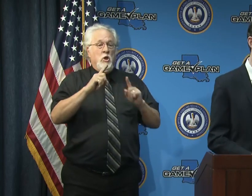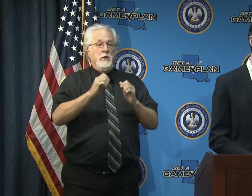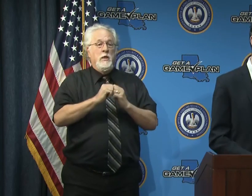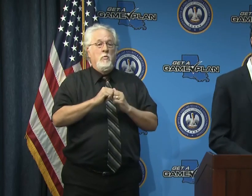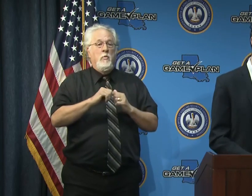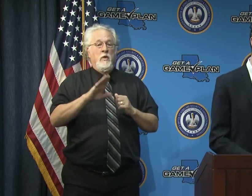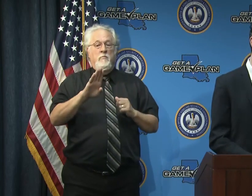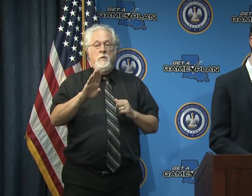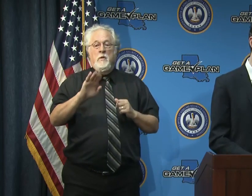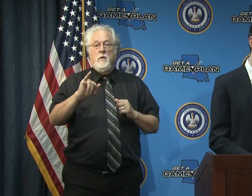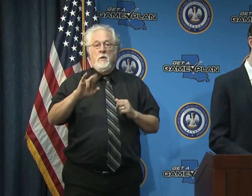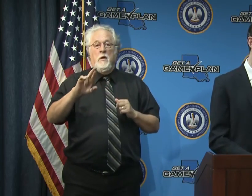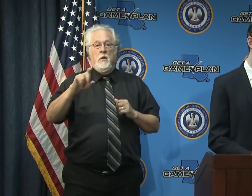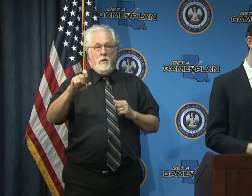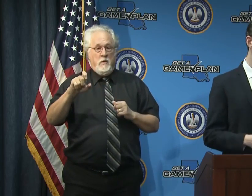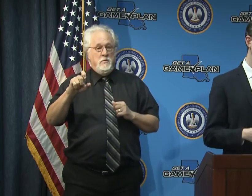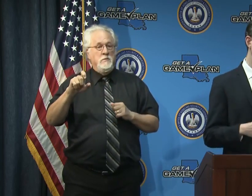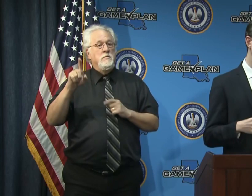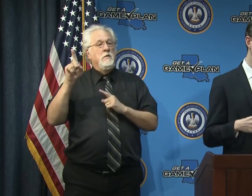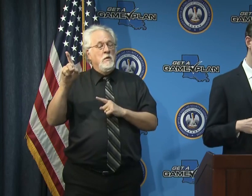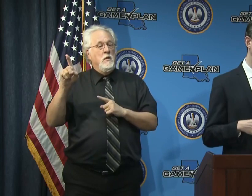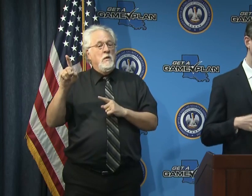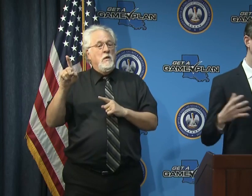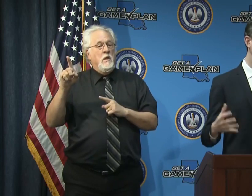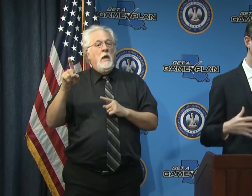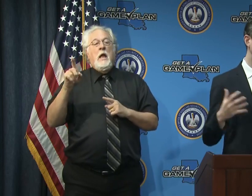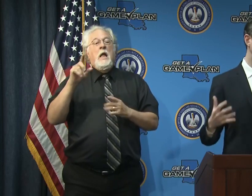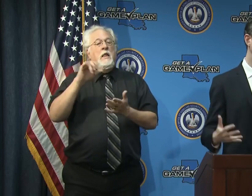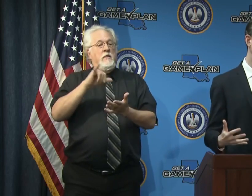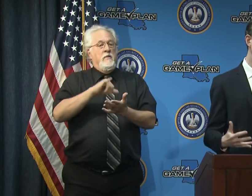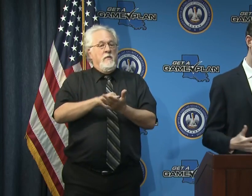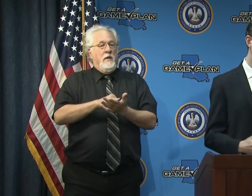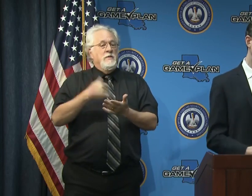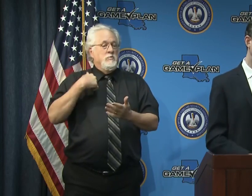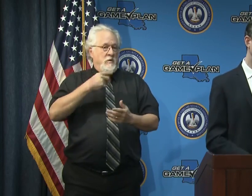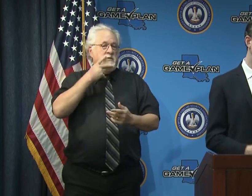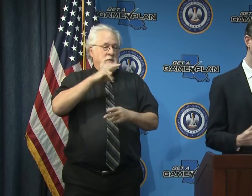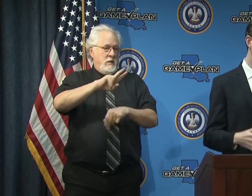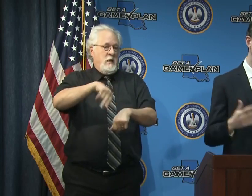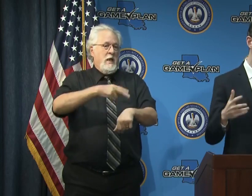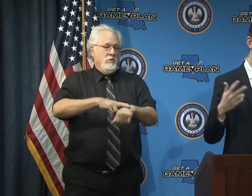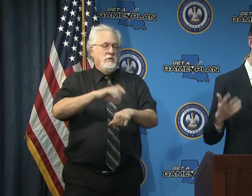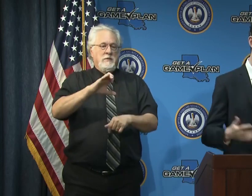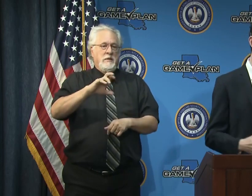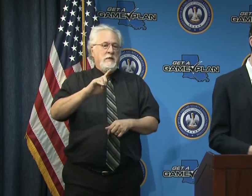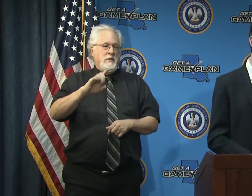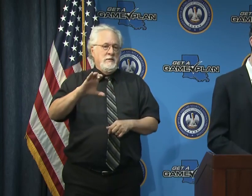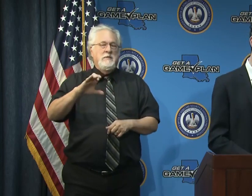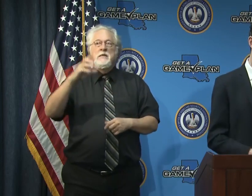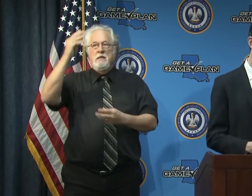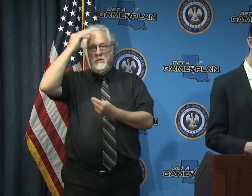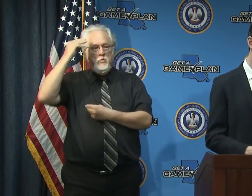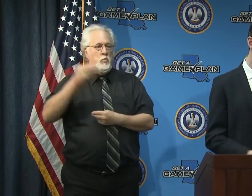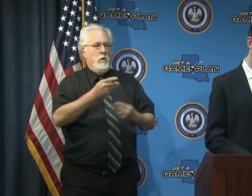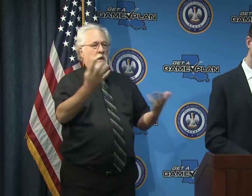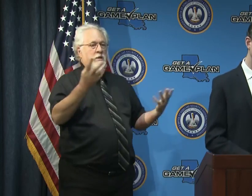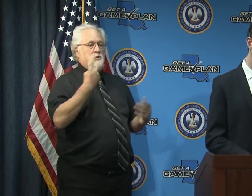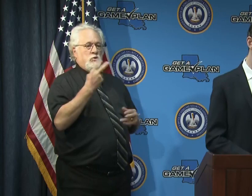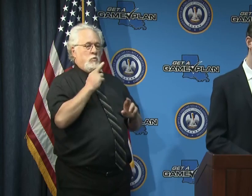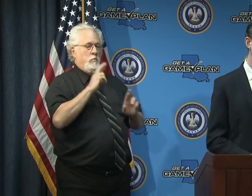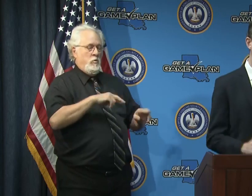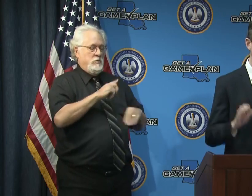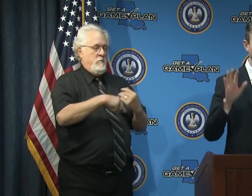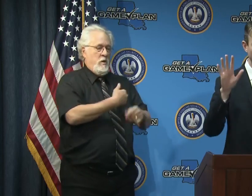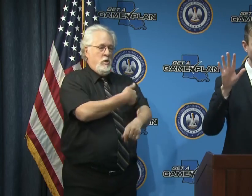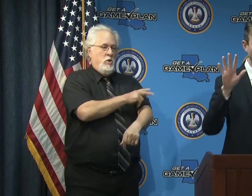ambassador burks uh and and others uh that is a pattern that's being seen nationally the cdc has released at least two reports one about a